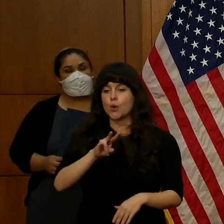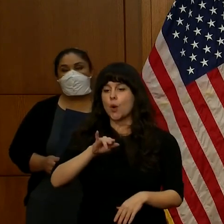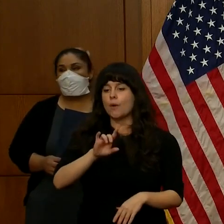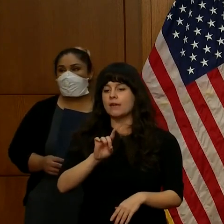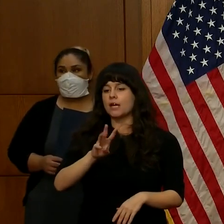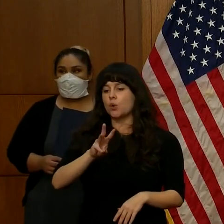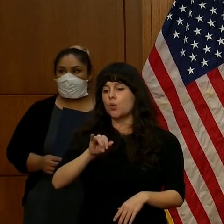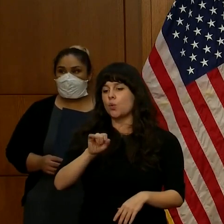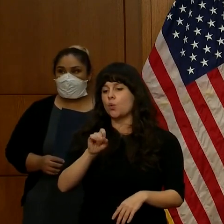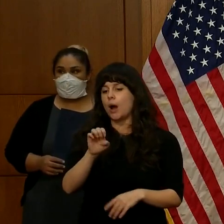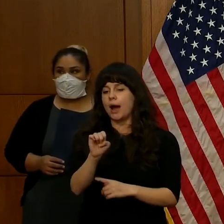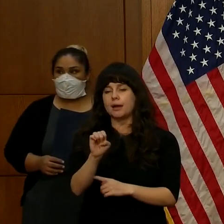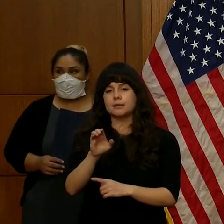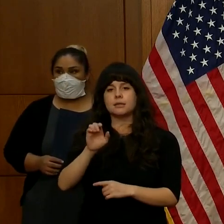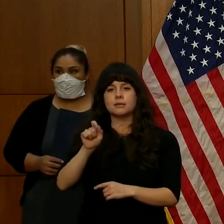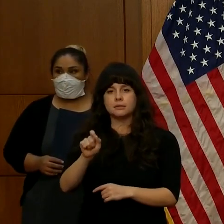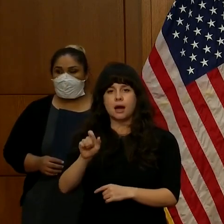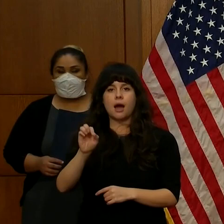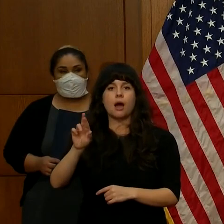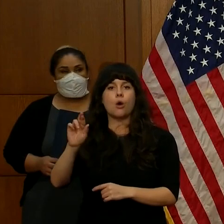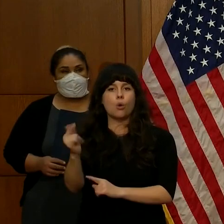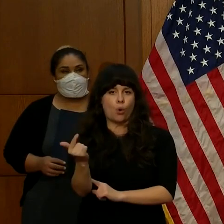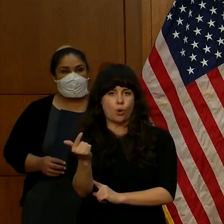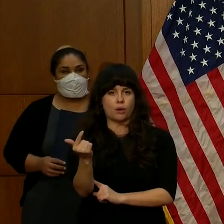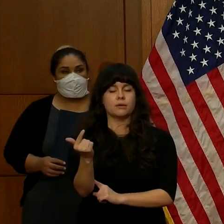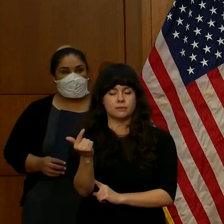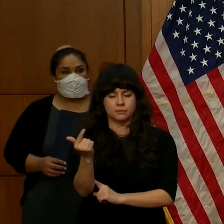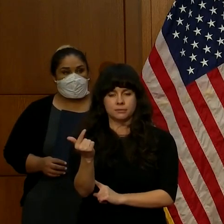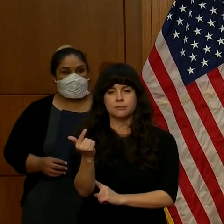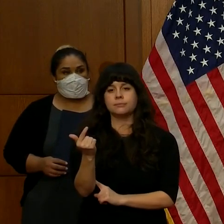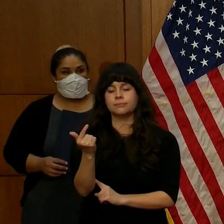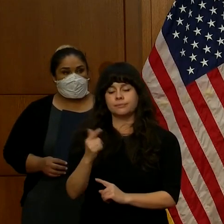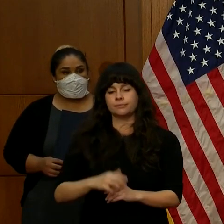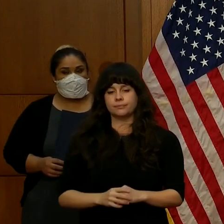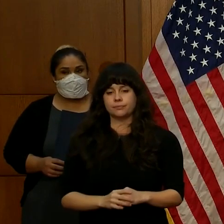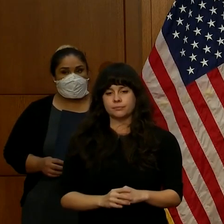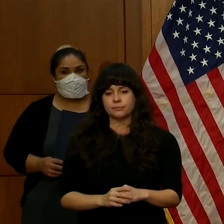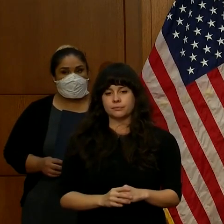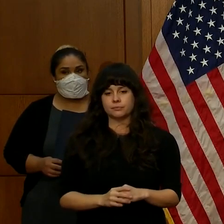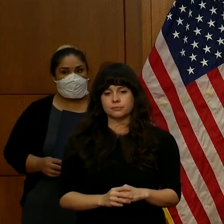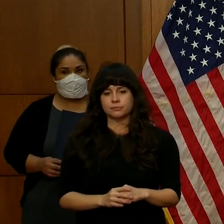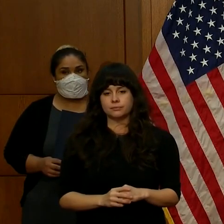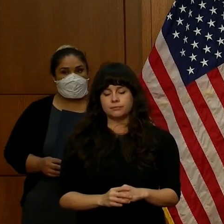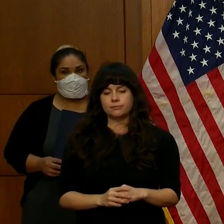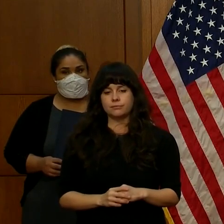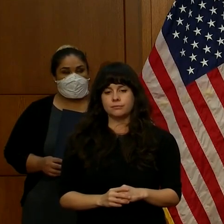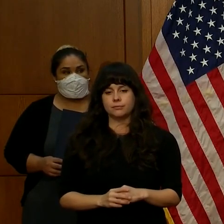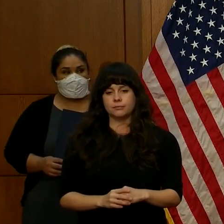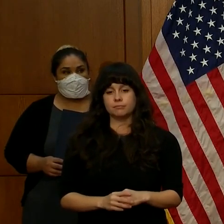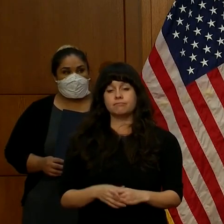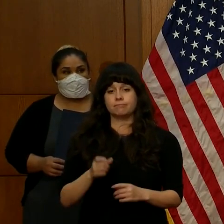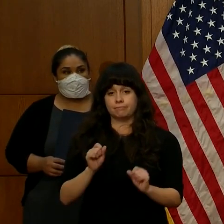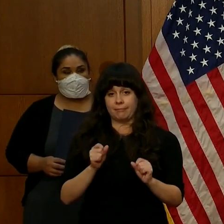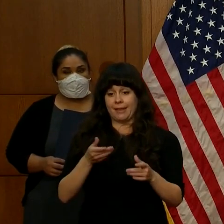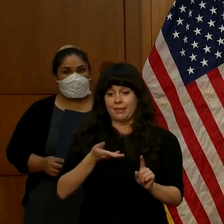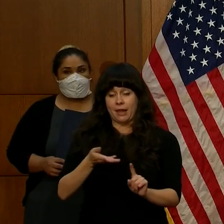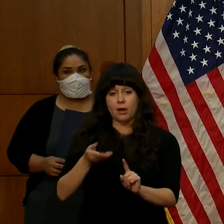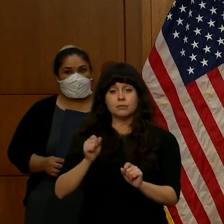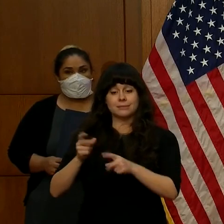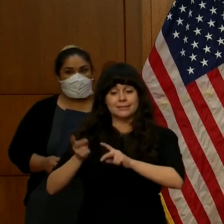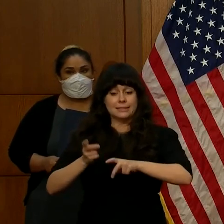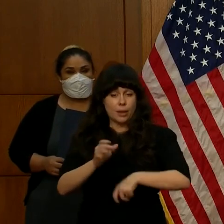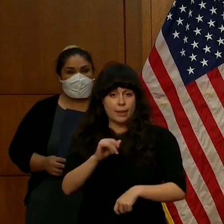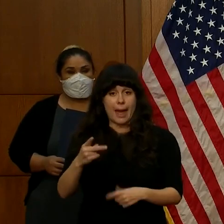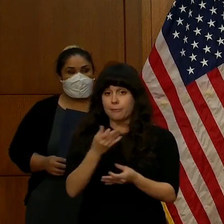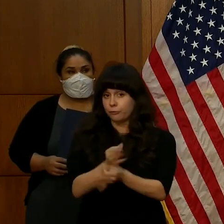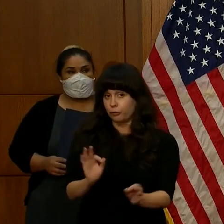That's C-O-V-I-D-W-I-S-E dot org. You can download it for free